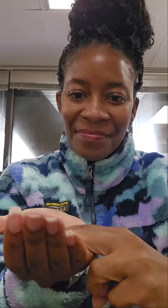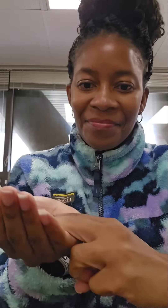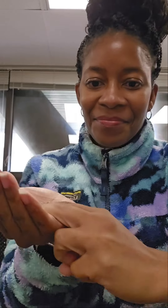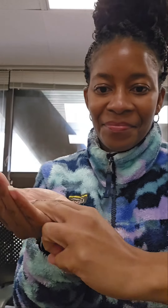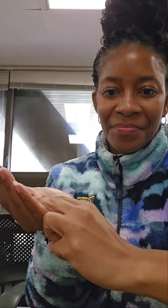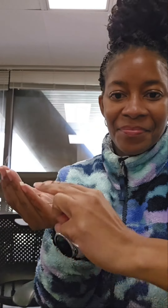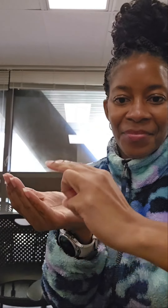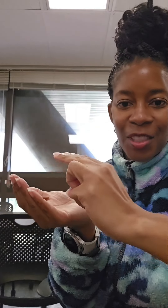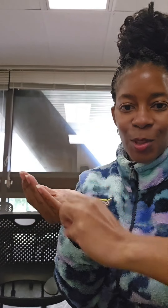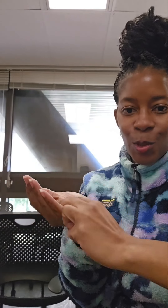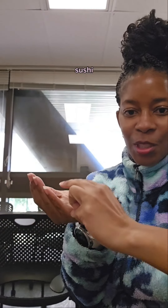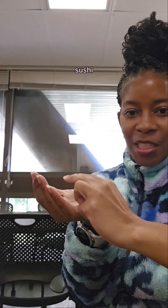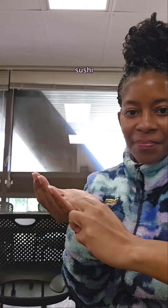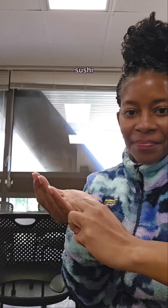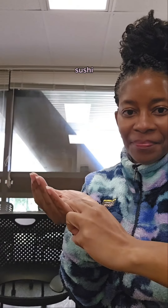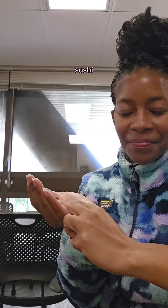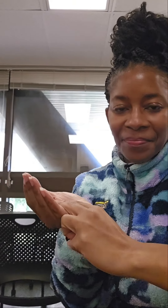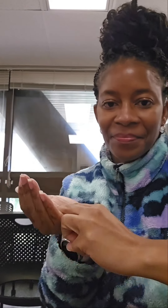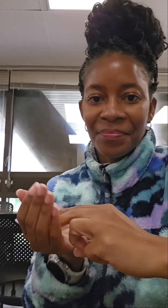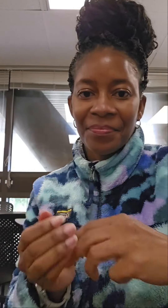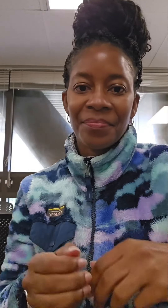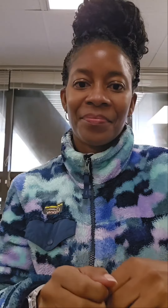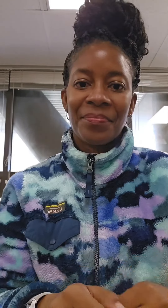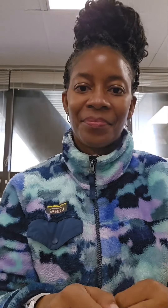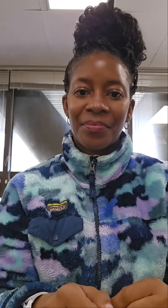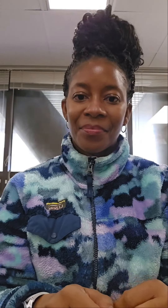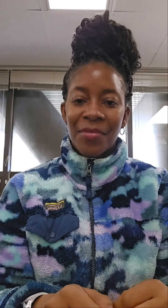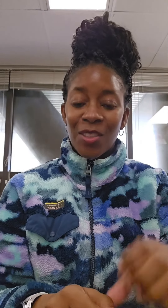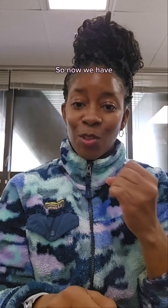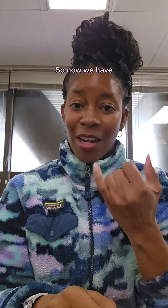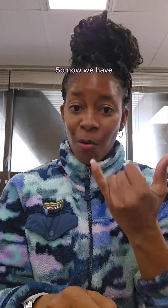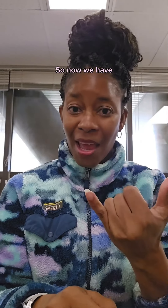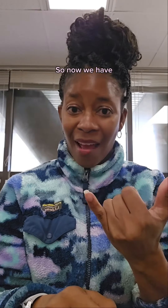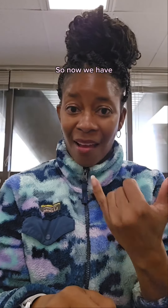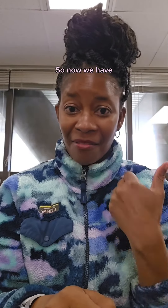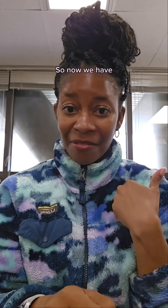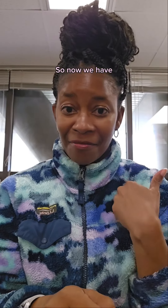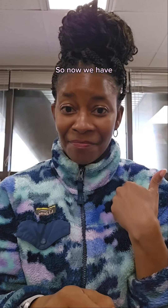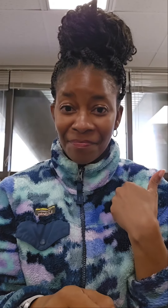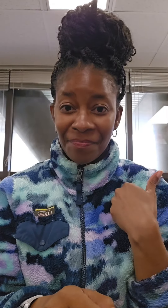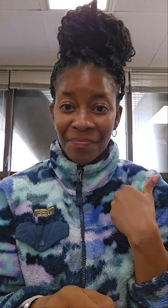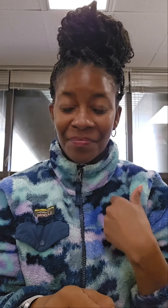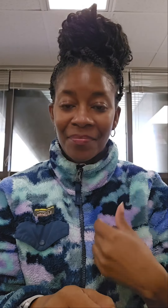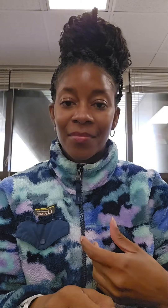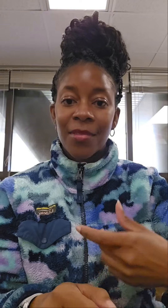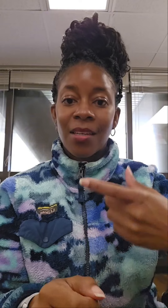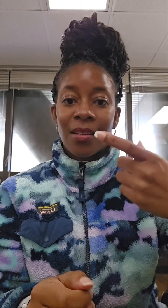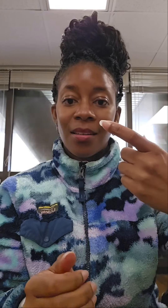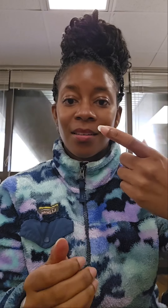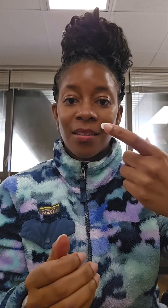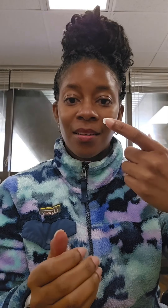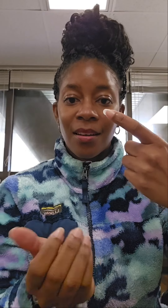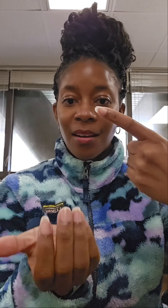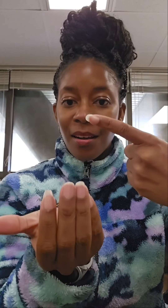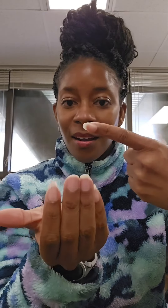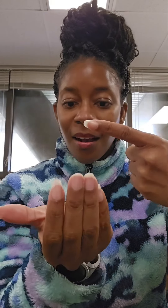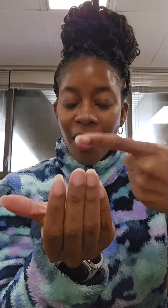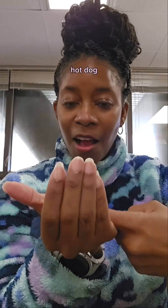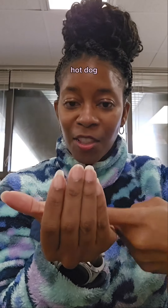Sushi. Sushi. So now we have hot